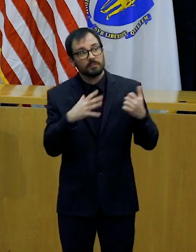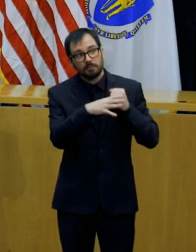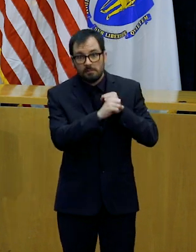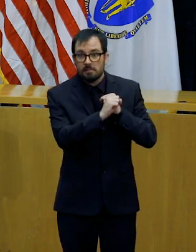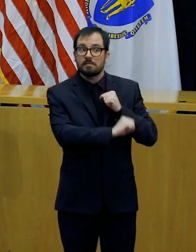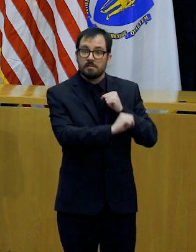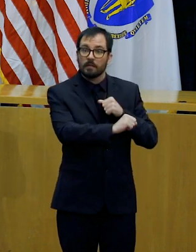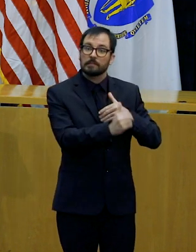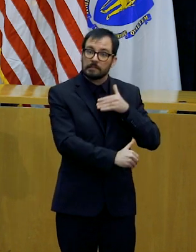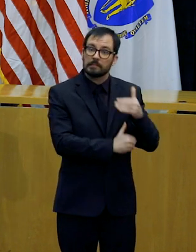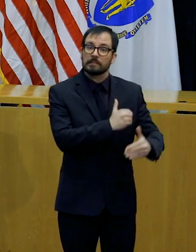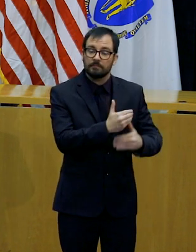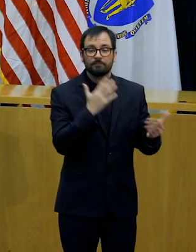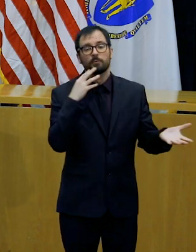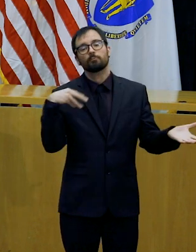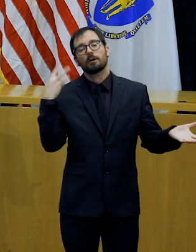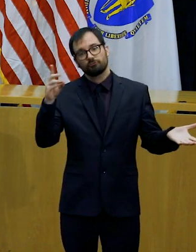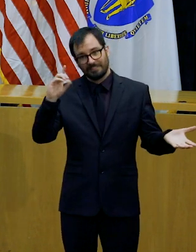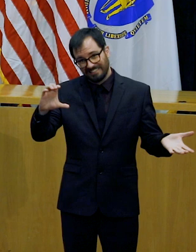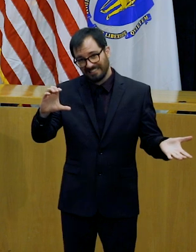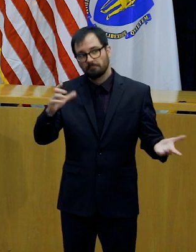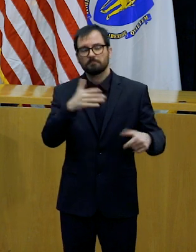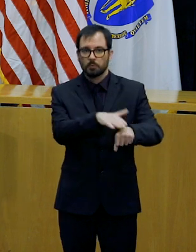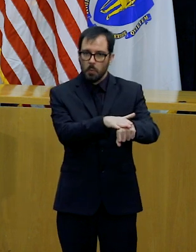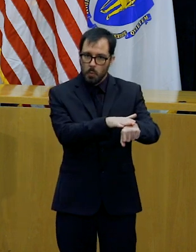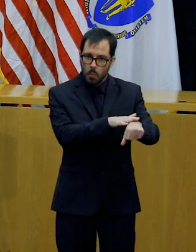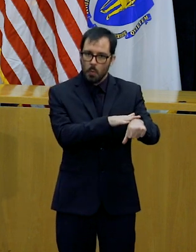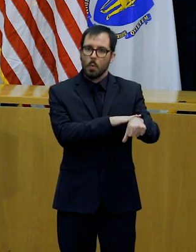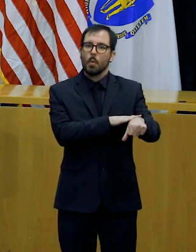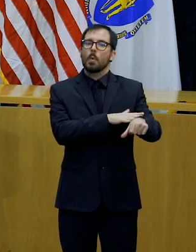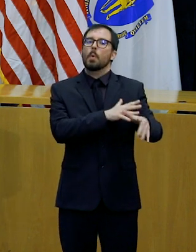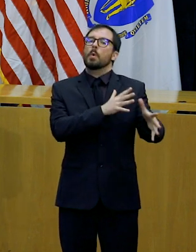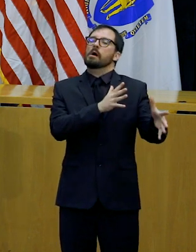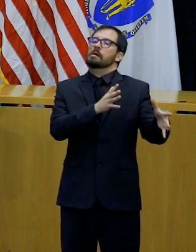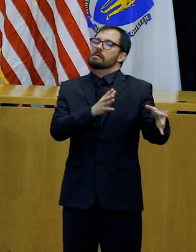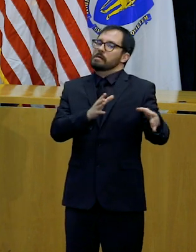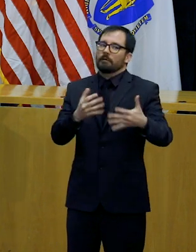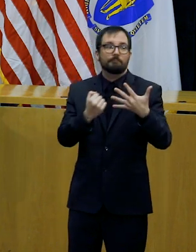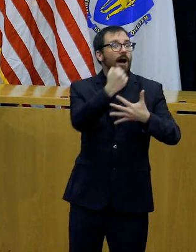around, but I'm hopeful and confident that they will, and that they will soon.